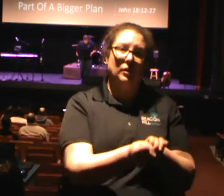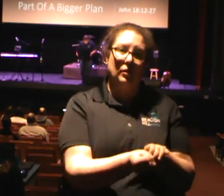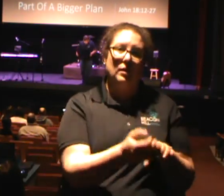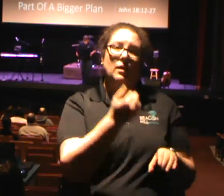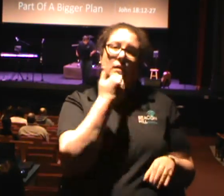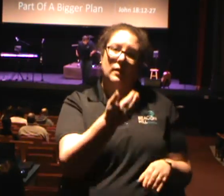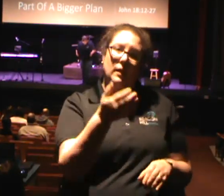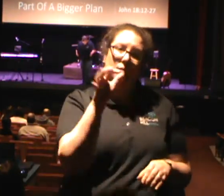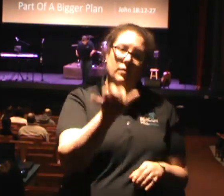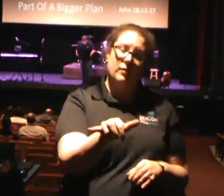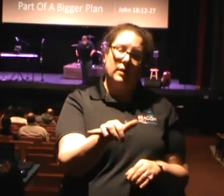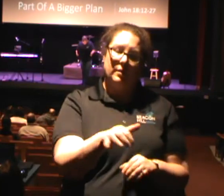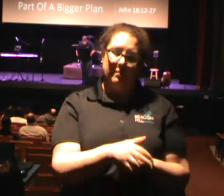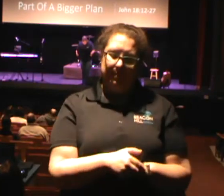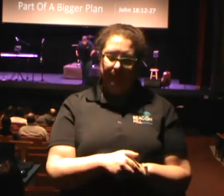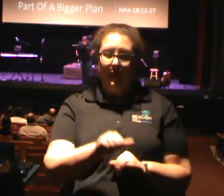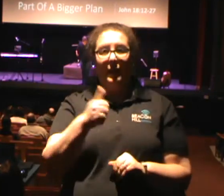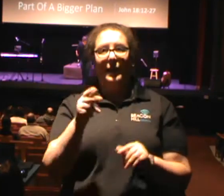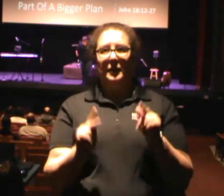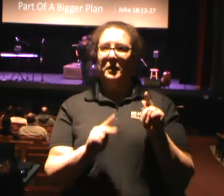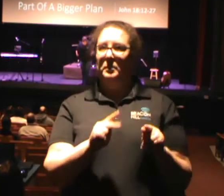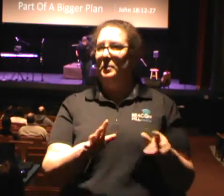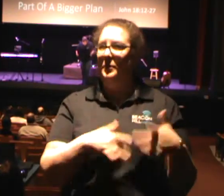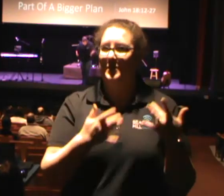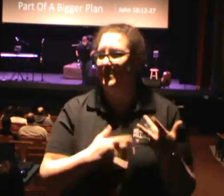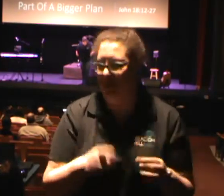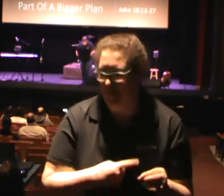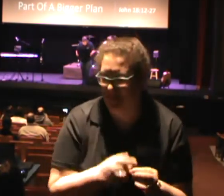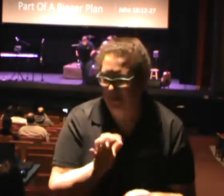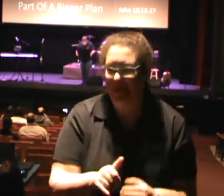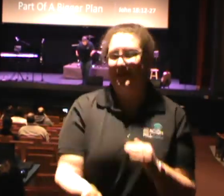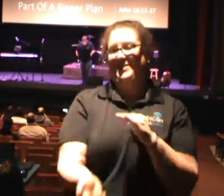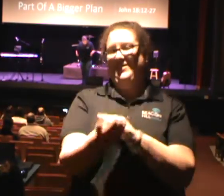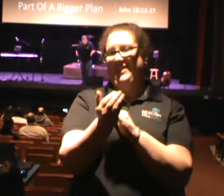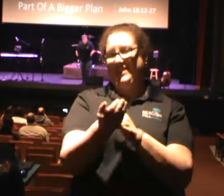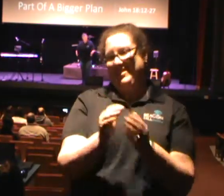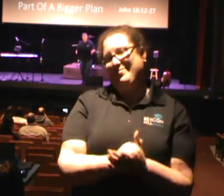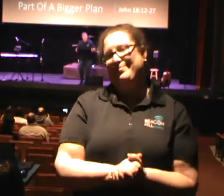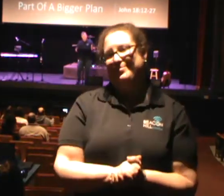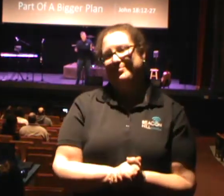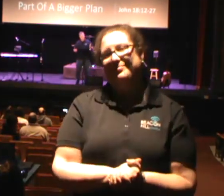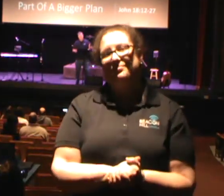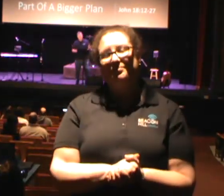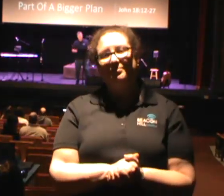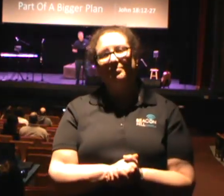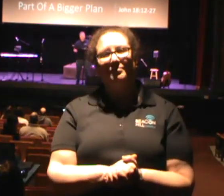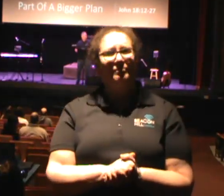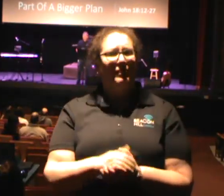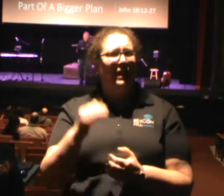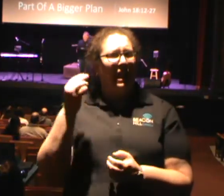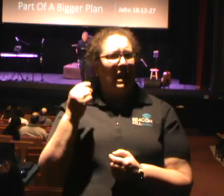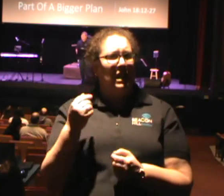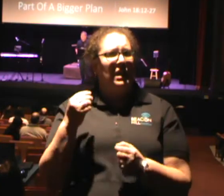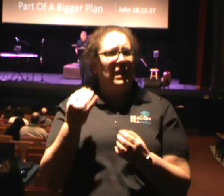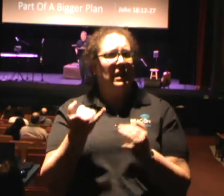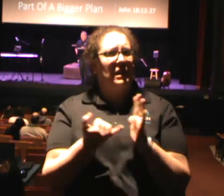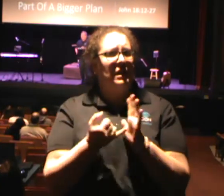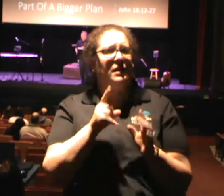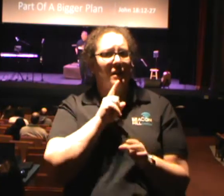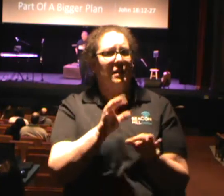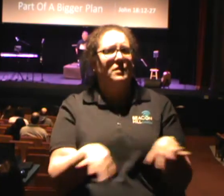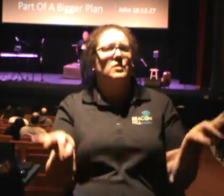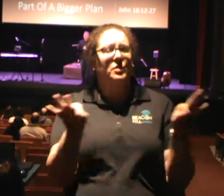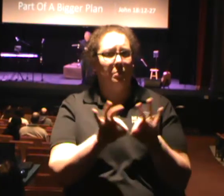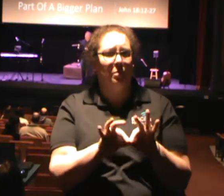I'm thankful for that and the ten people that are excited about that this morning. You know, I think it's so important that we get that.